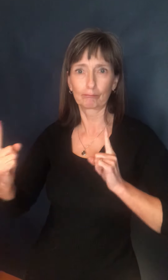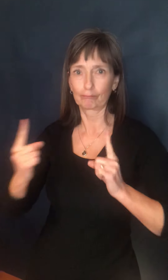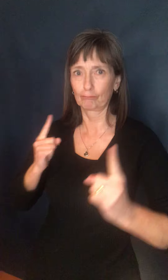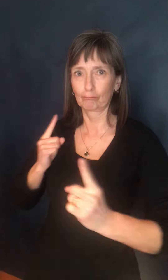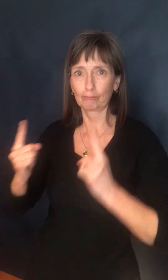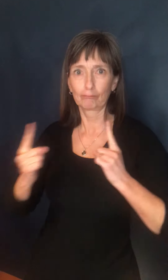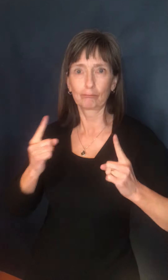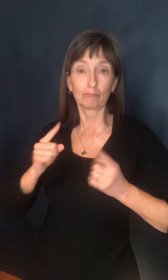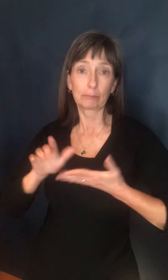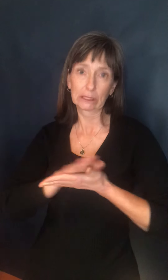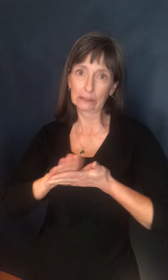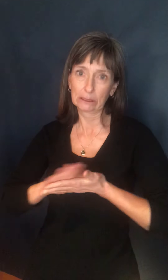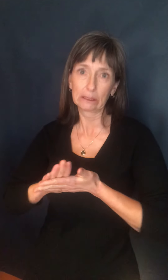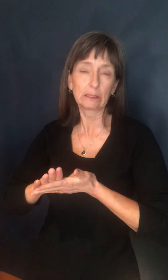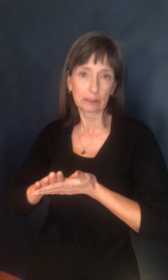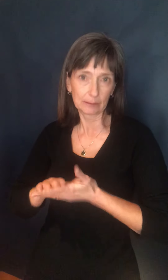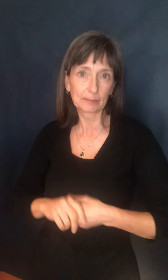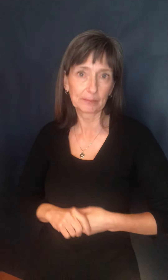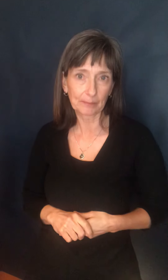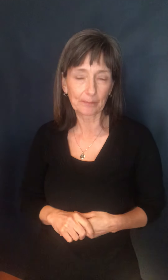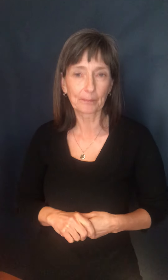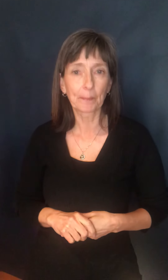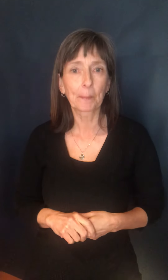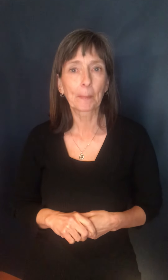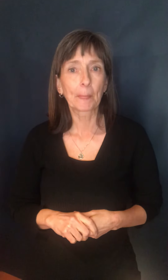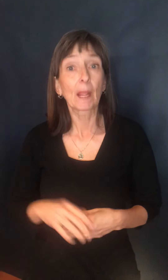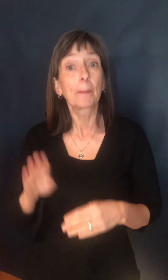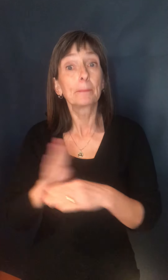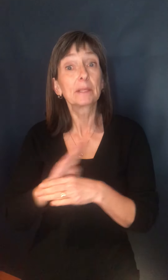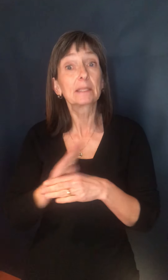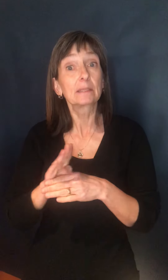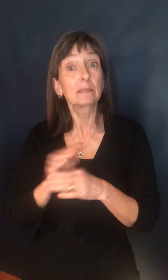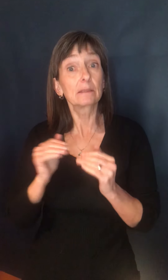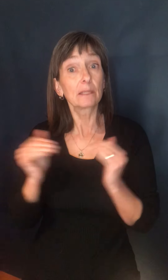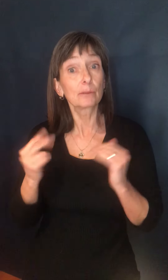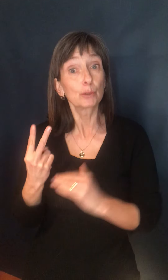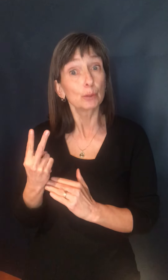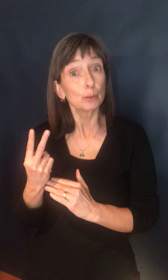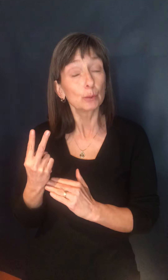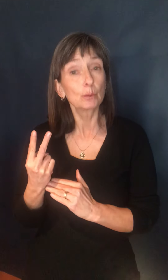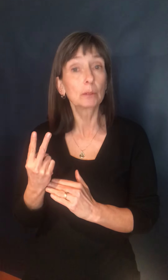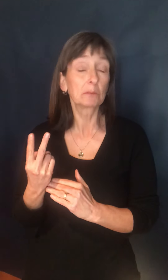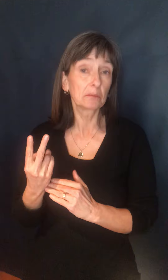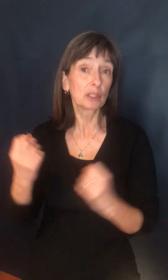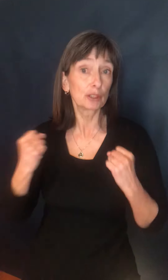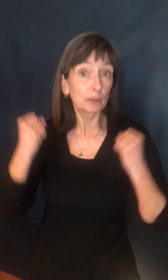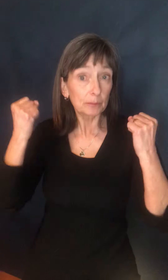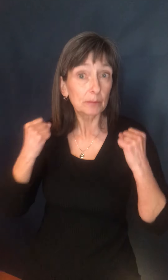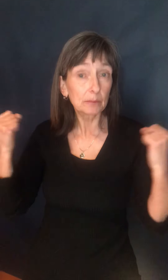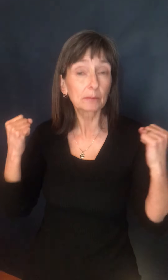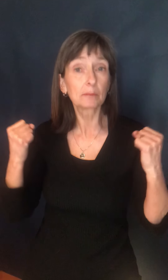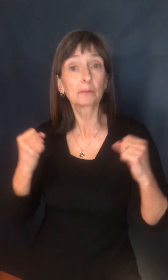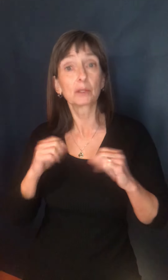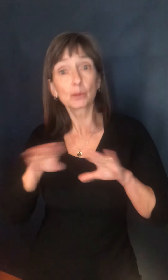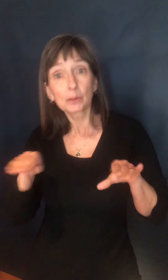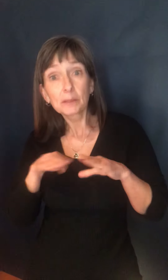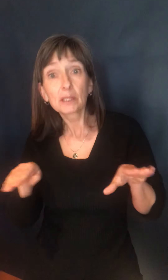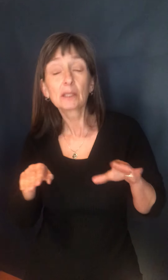cleaning protocols. For businesses in level two, gyms, fitness facilities, swimming pools, dance